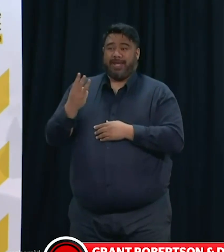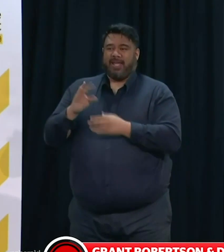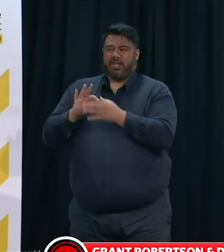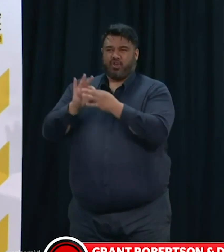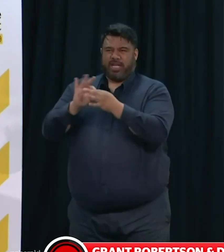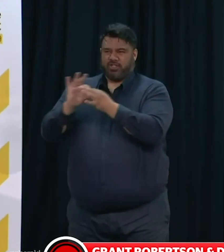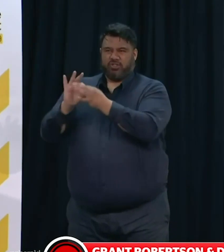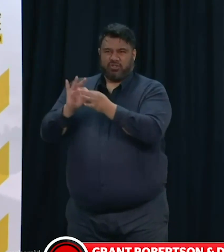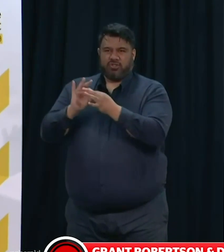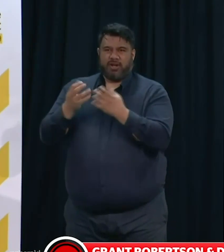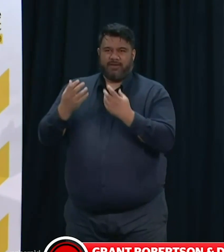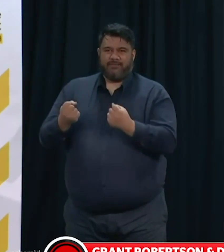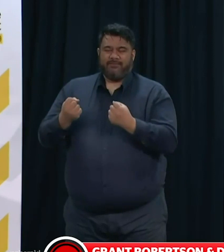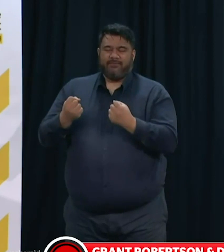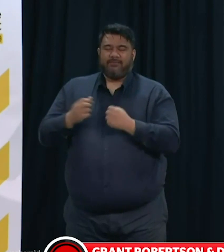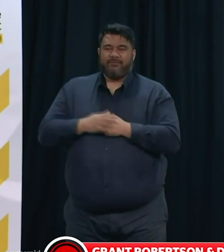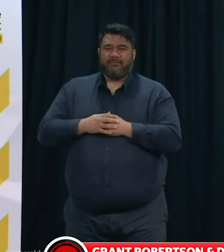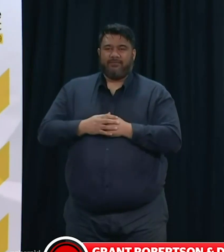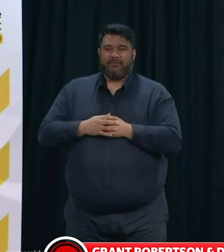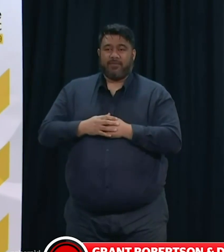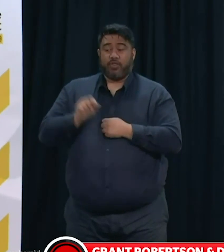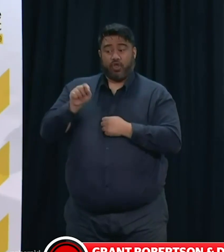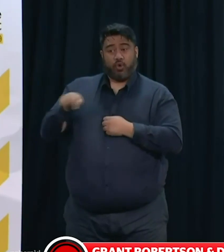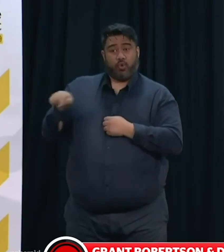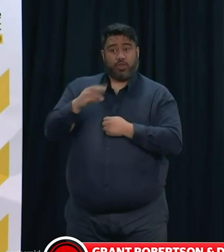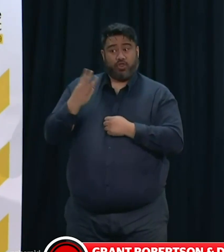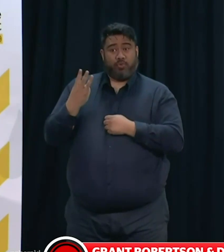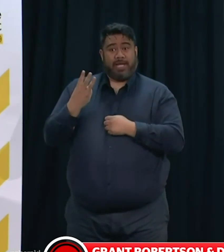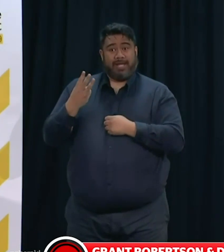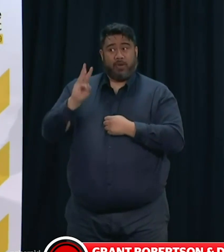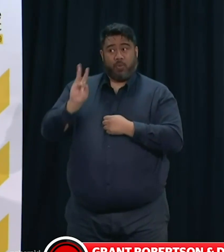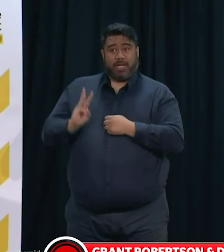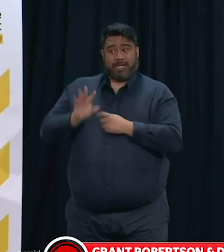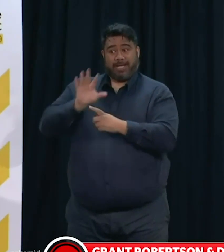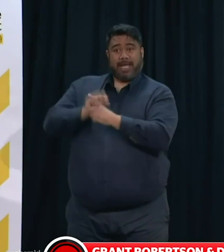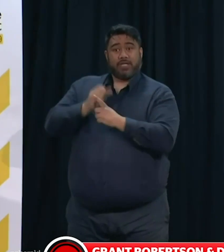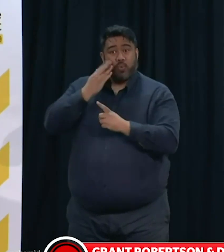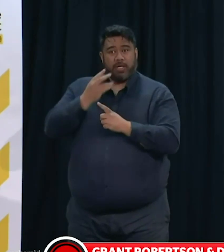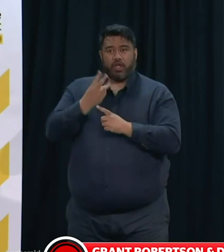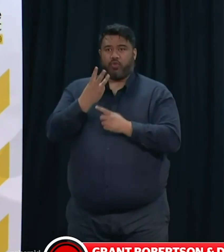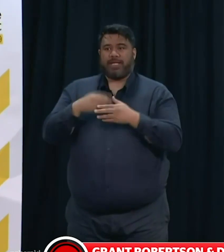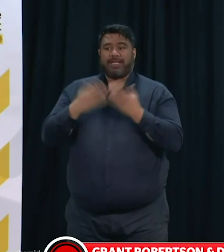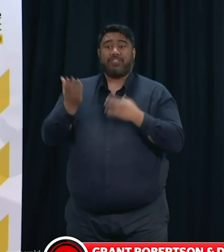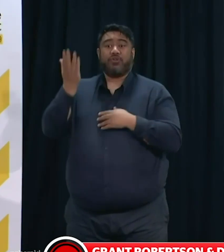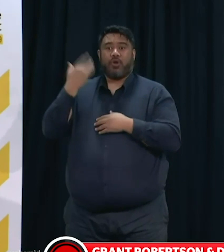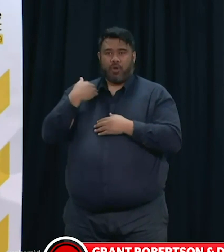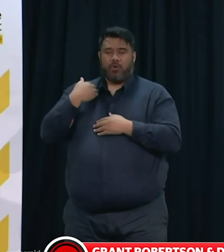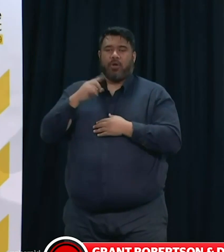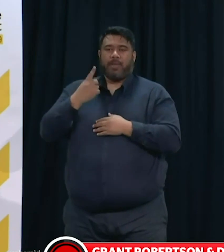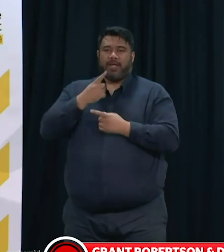These cases in Wellington were actually first identified two evenings ago but only appear in our numbers today.